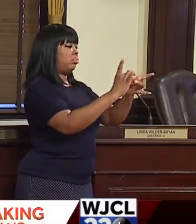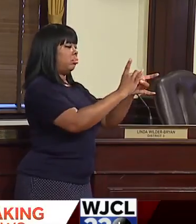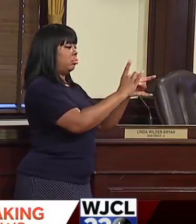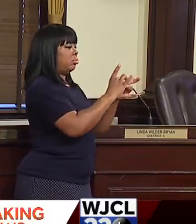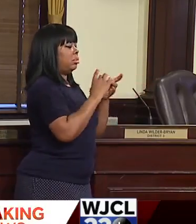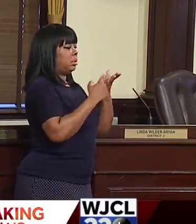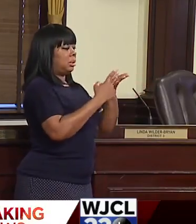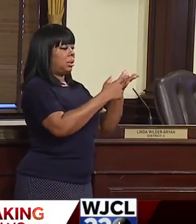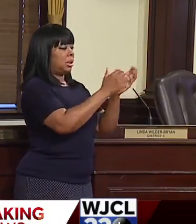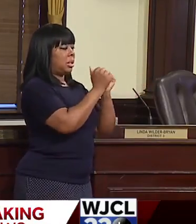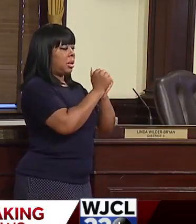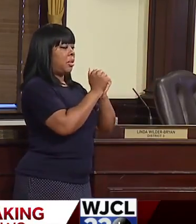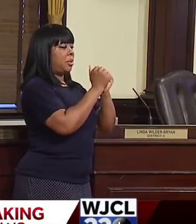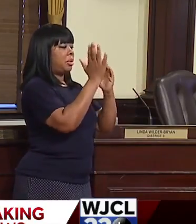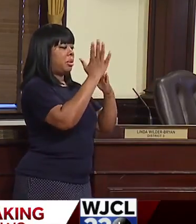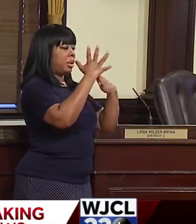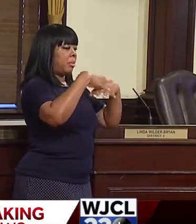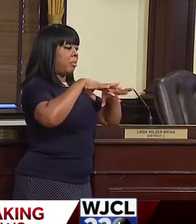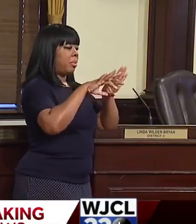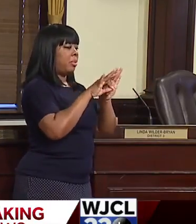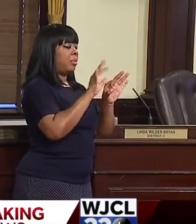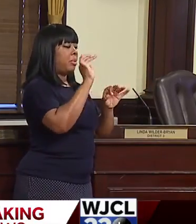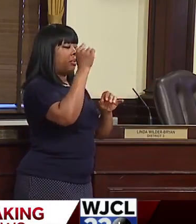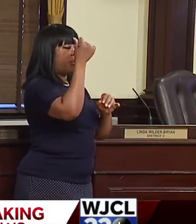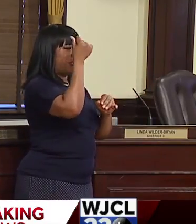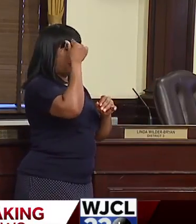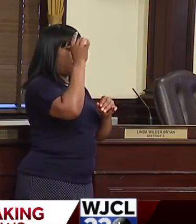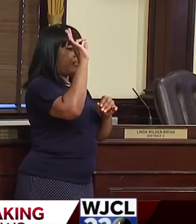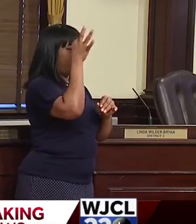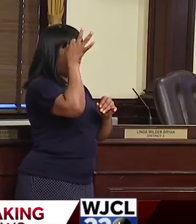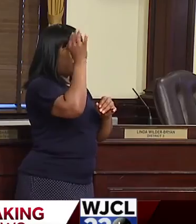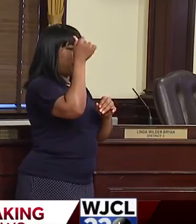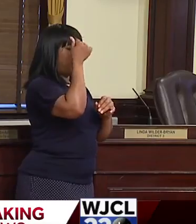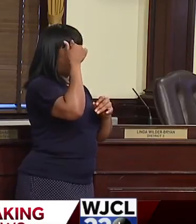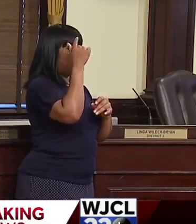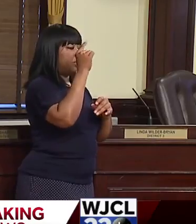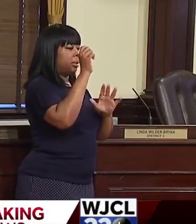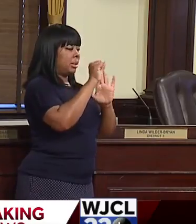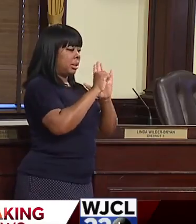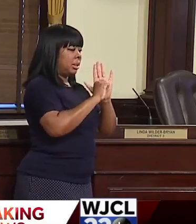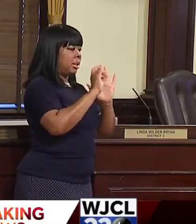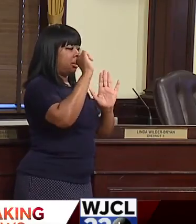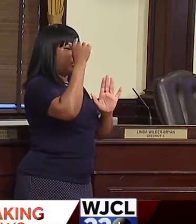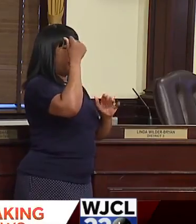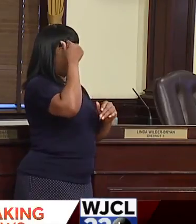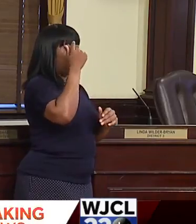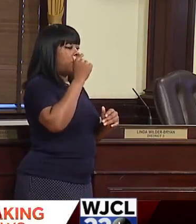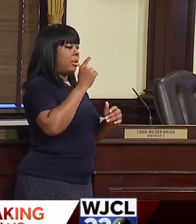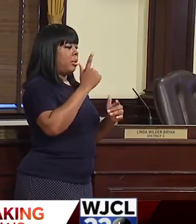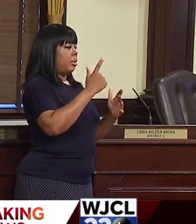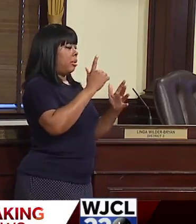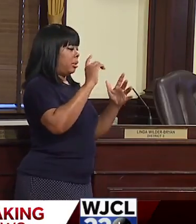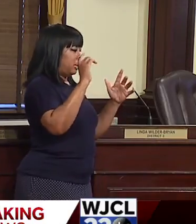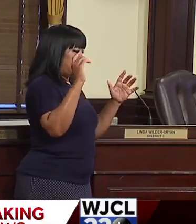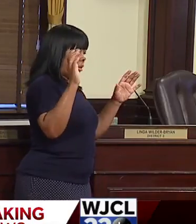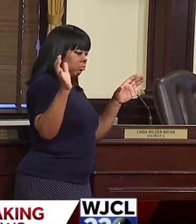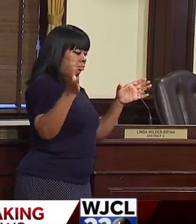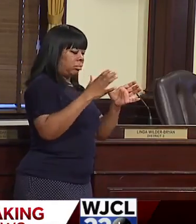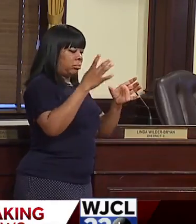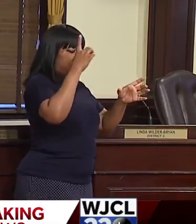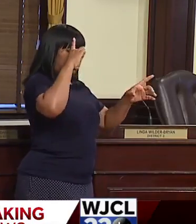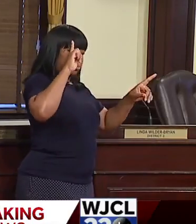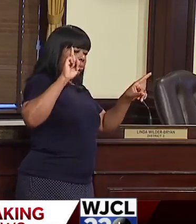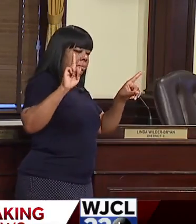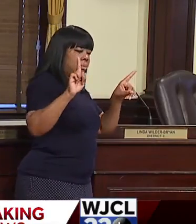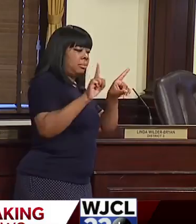um, our federal government, our state government, um, municipal governments are able to agree